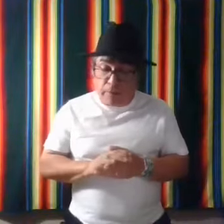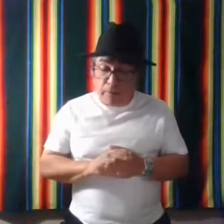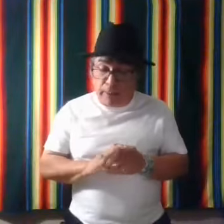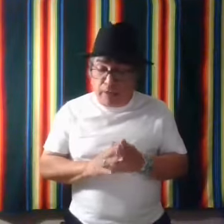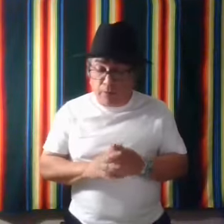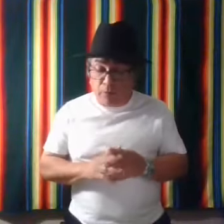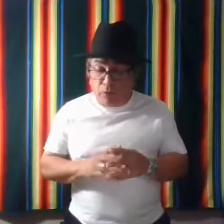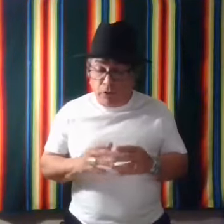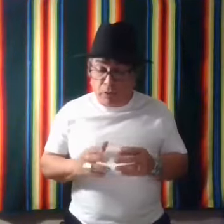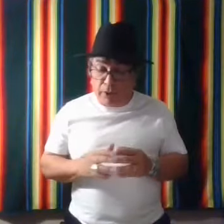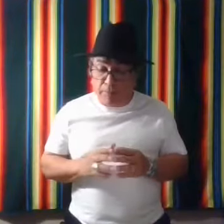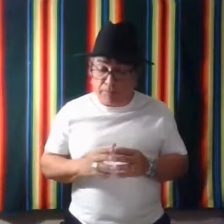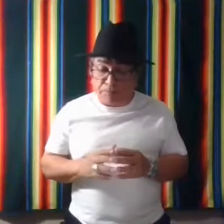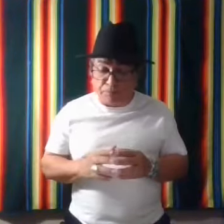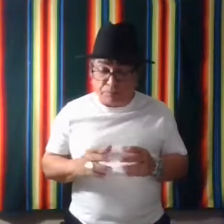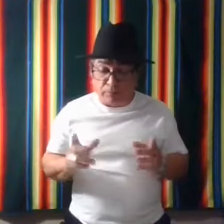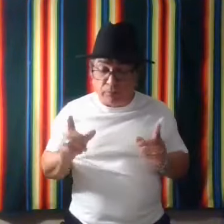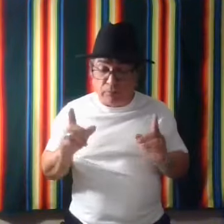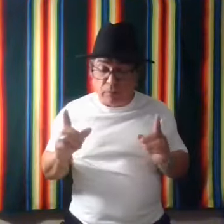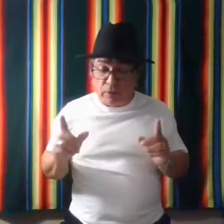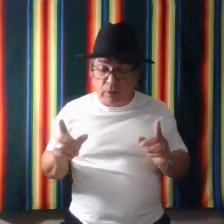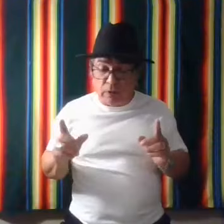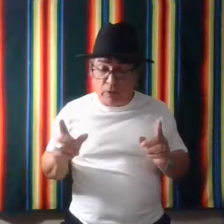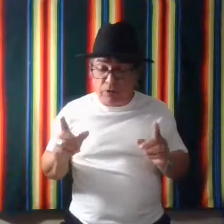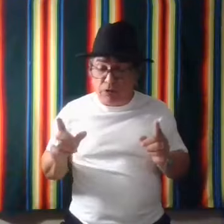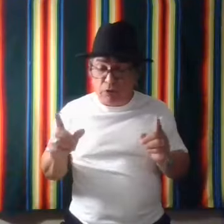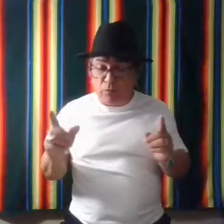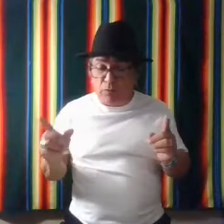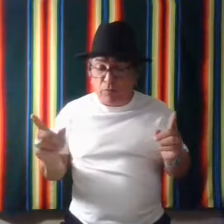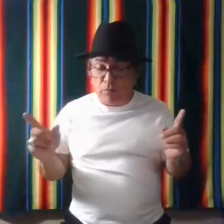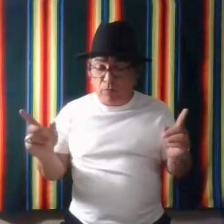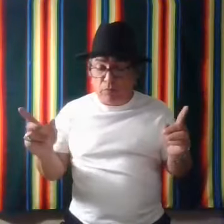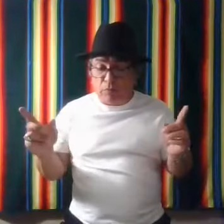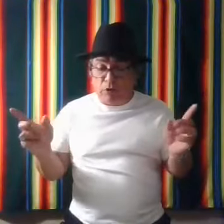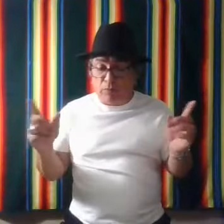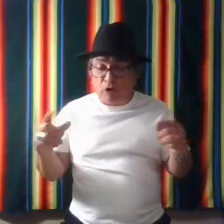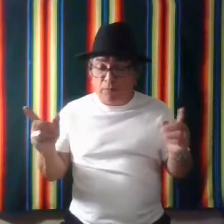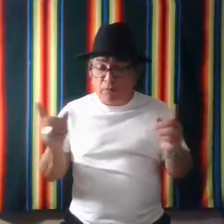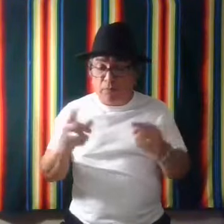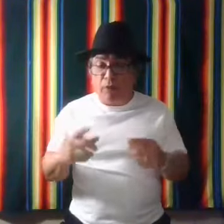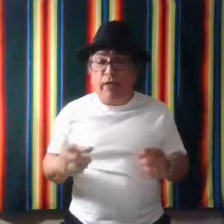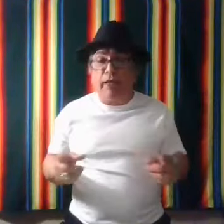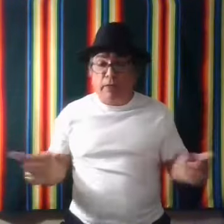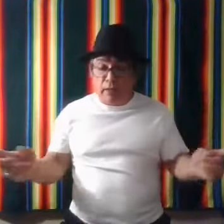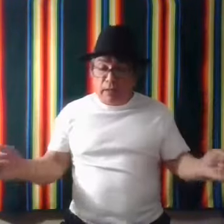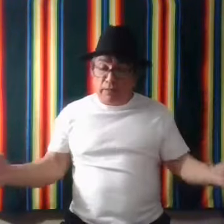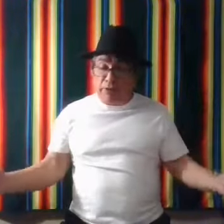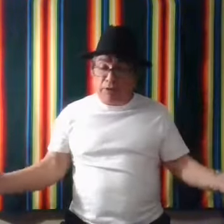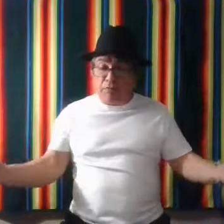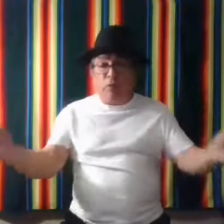Now we'll use, uh, I'll use two. I use my arms and both hands. This is for